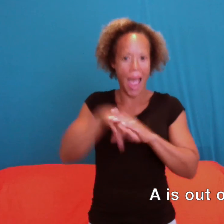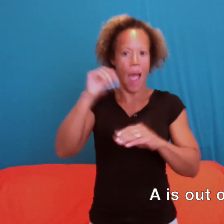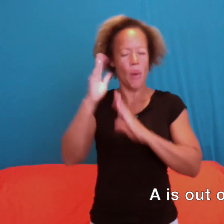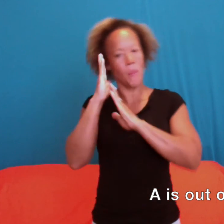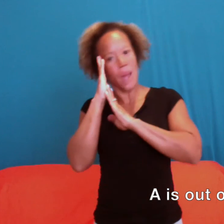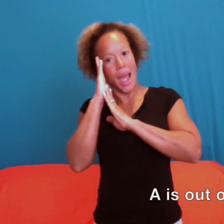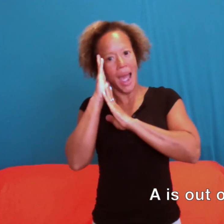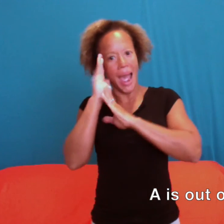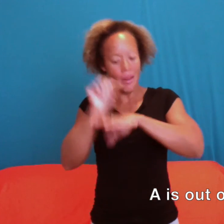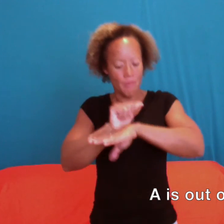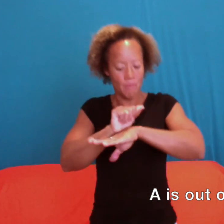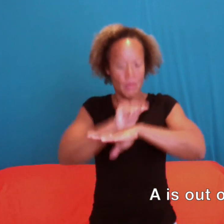is out of bed